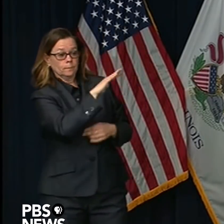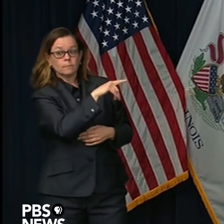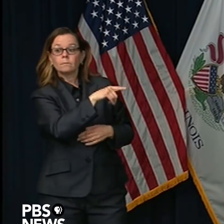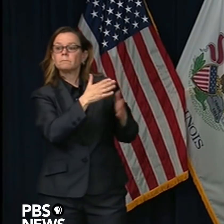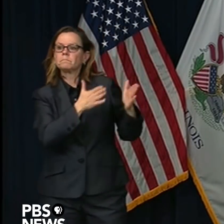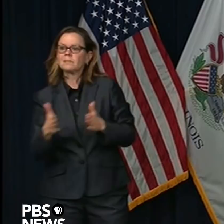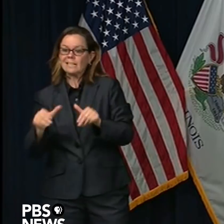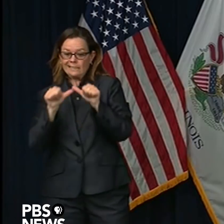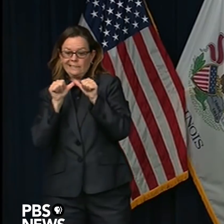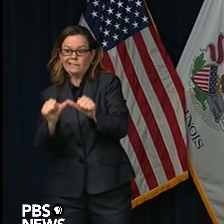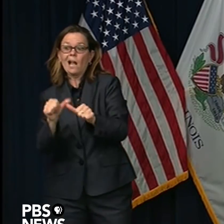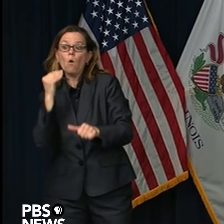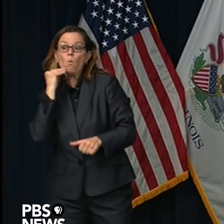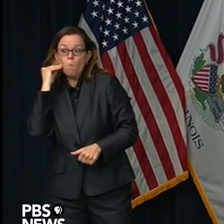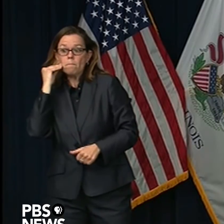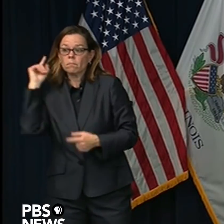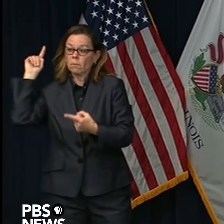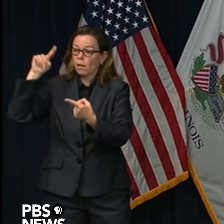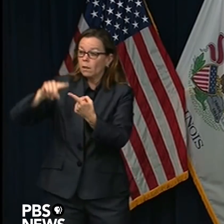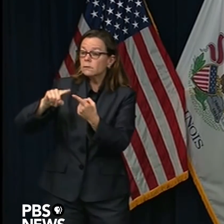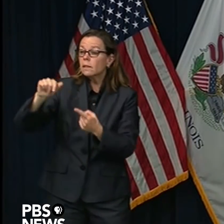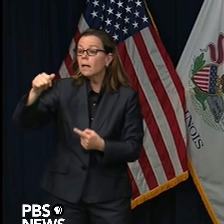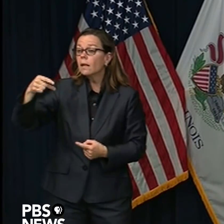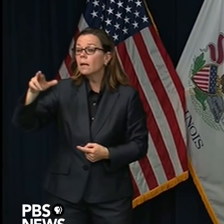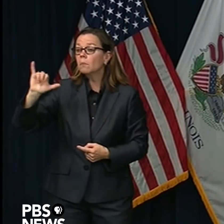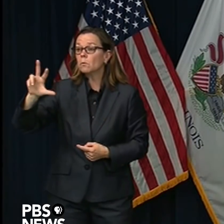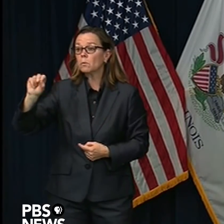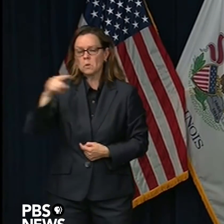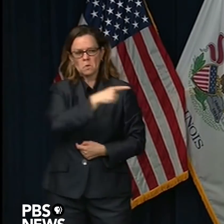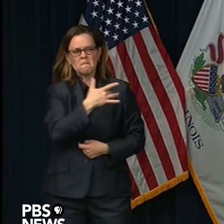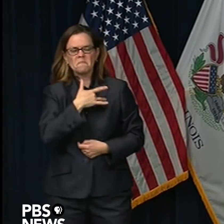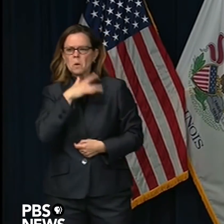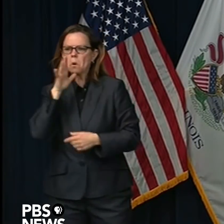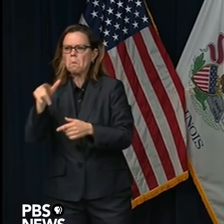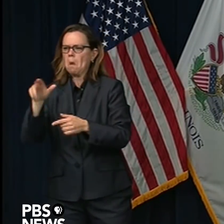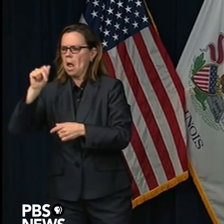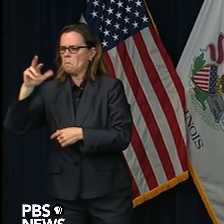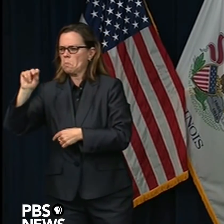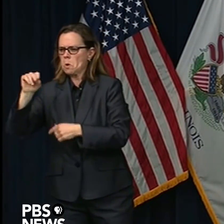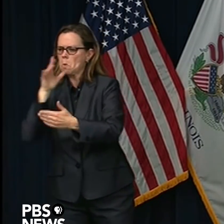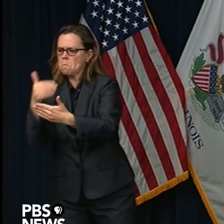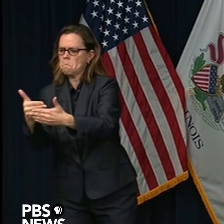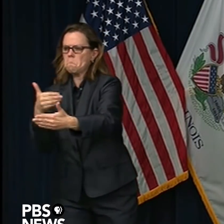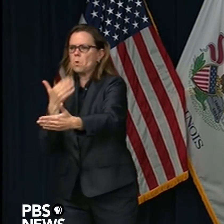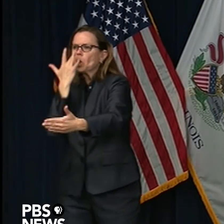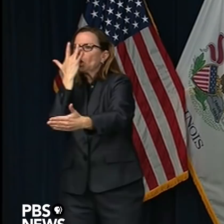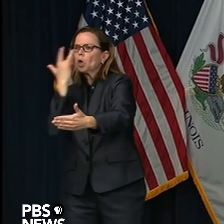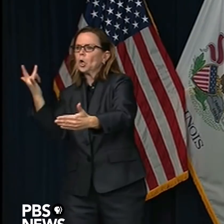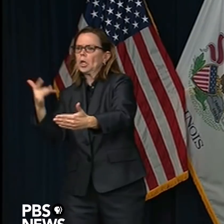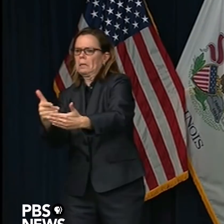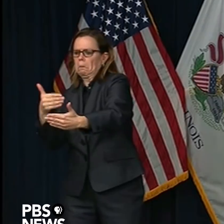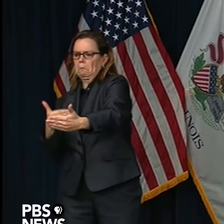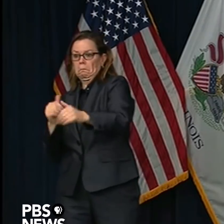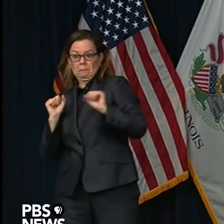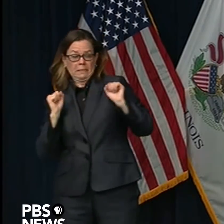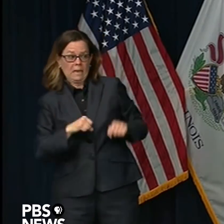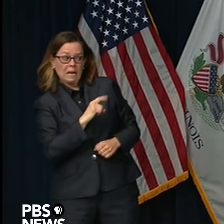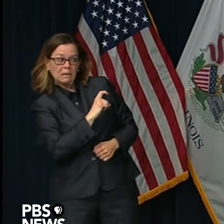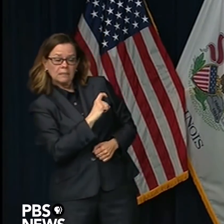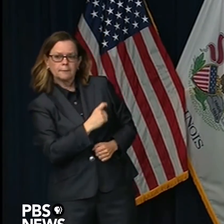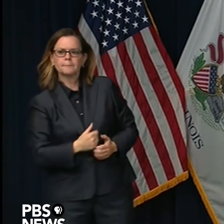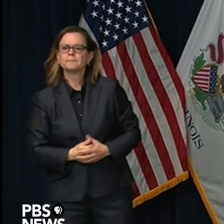Look, you know, we talk a lot about peaking, and we talk a lot about how we're bending the curve. The curve is still